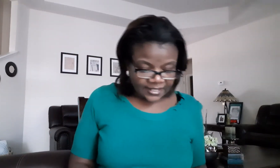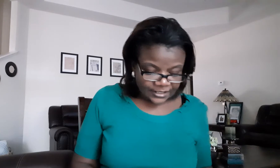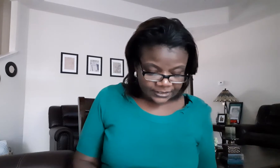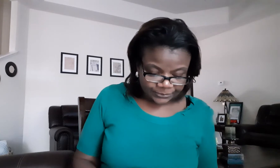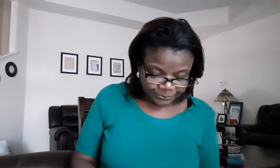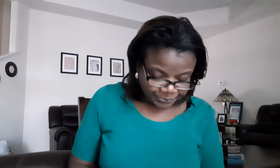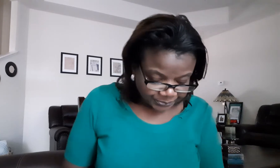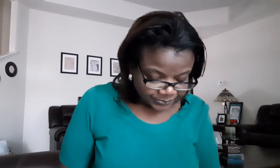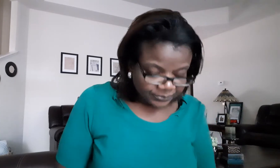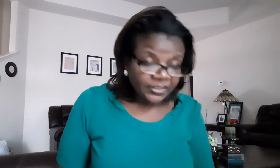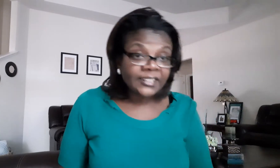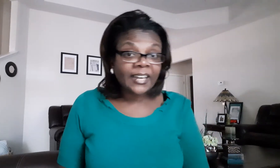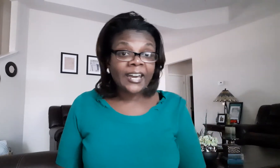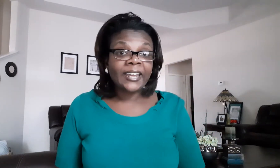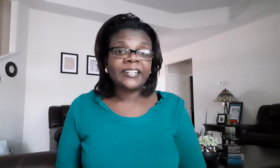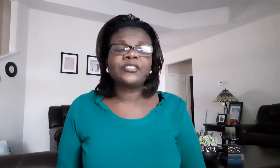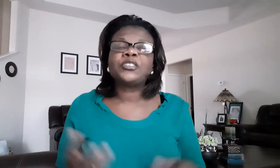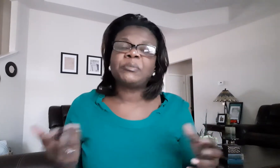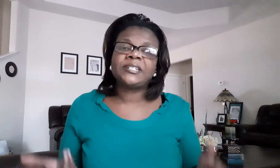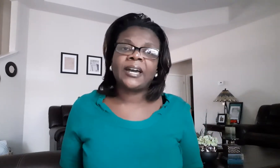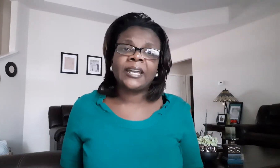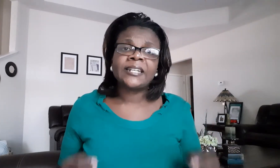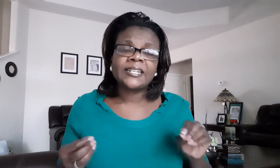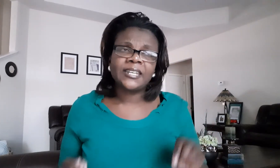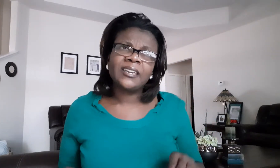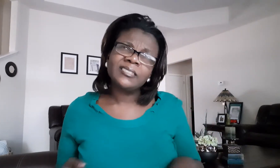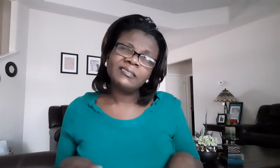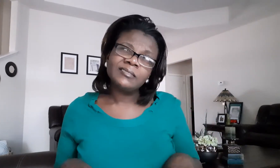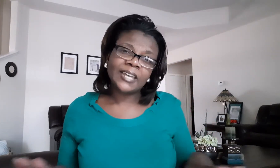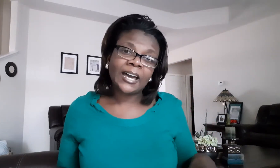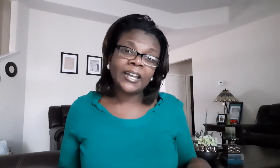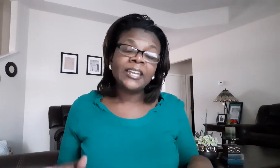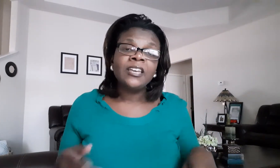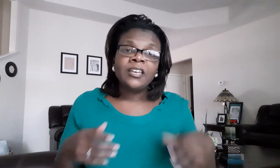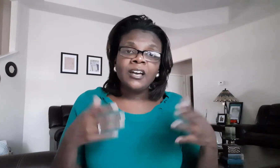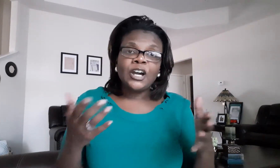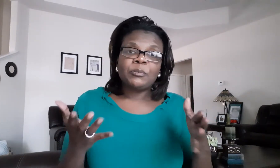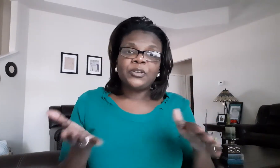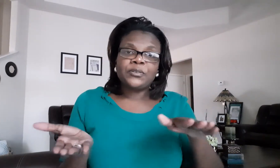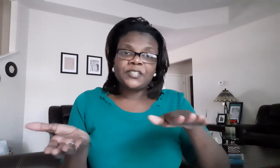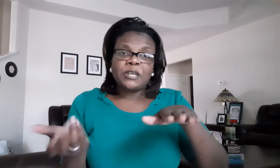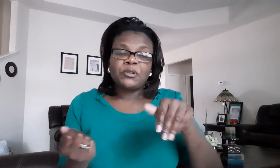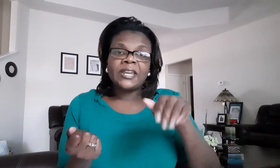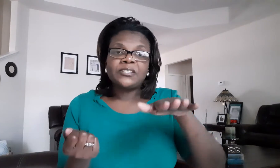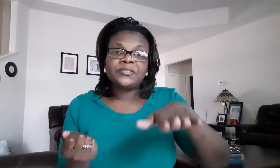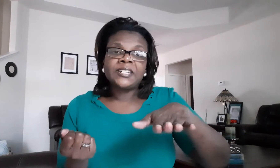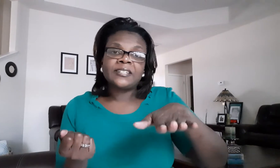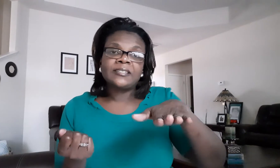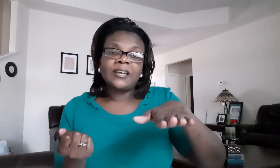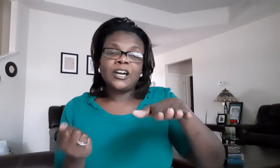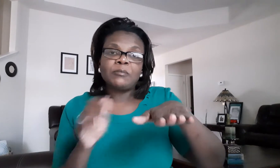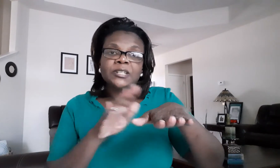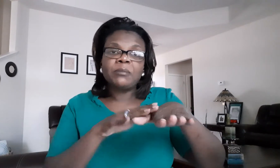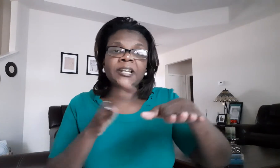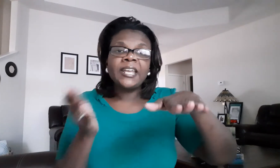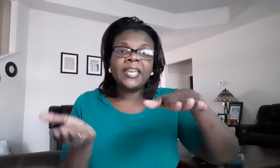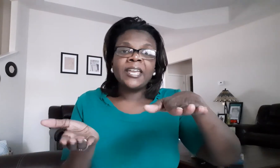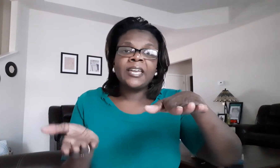is died so it's gonna be died death die um they're the same okay so take the um dominant hand